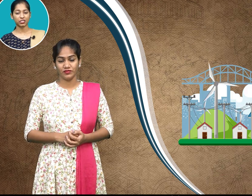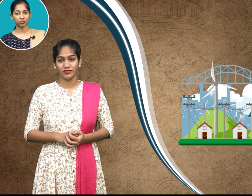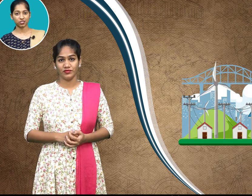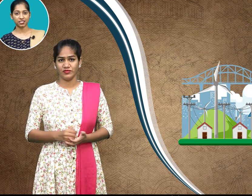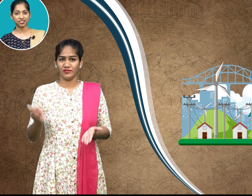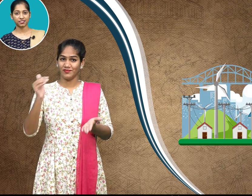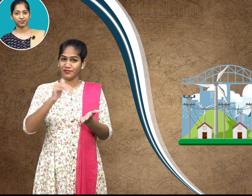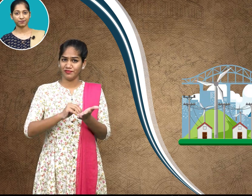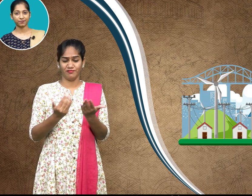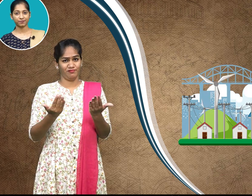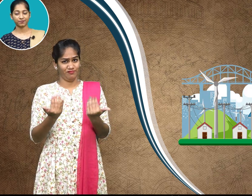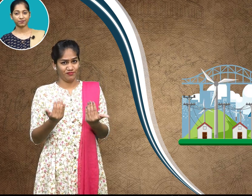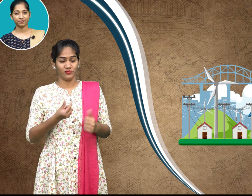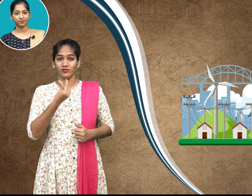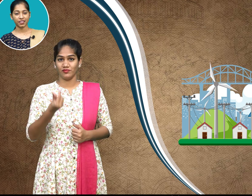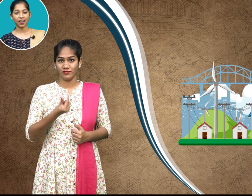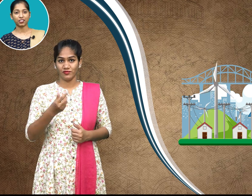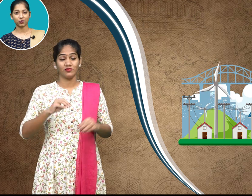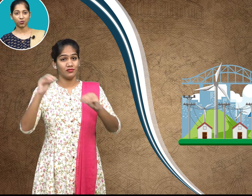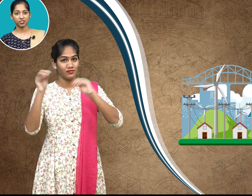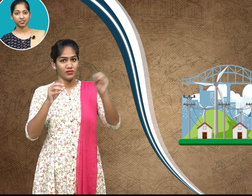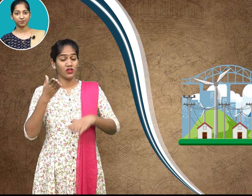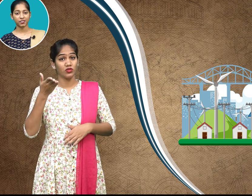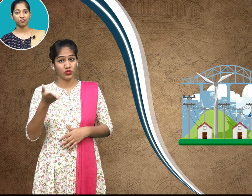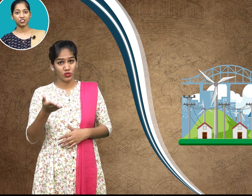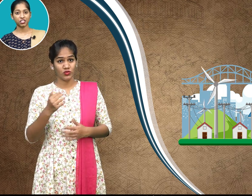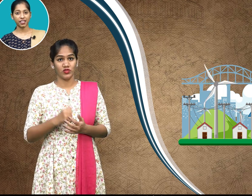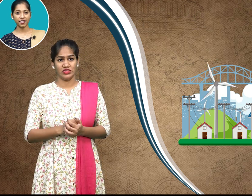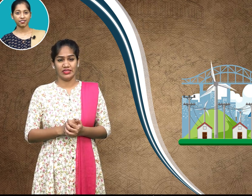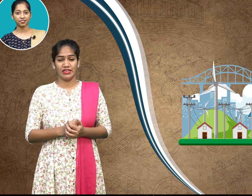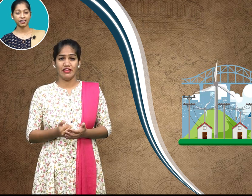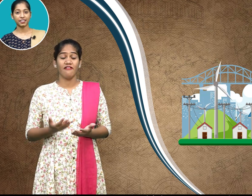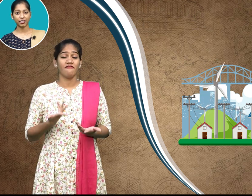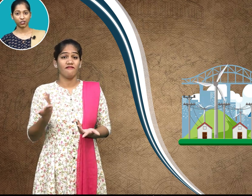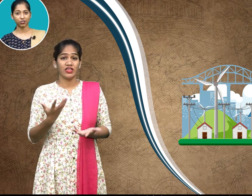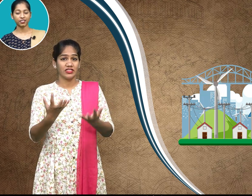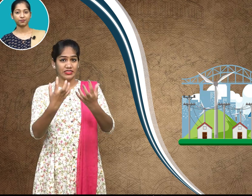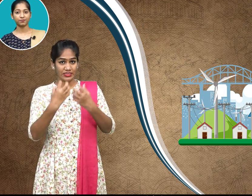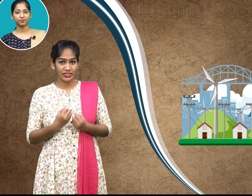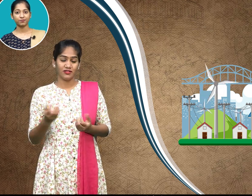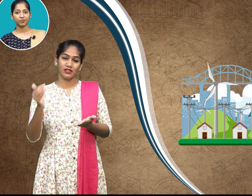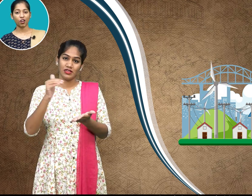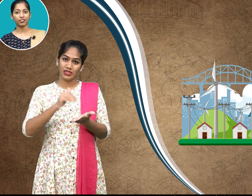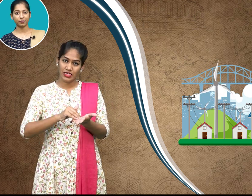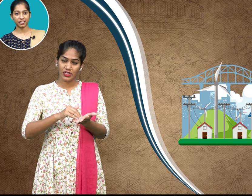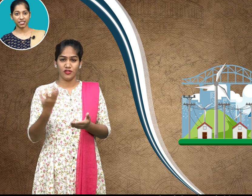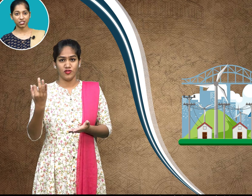resources are those which get renewed or replenished